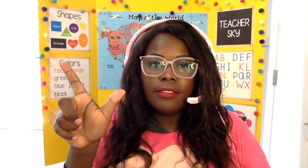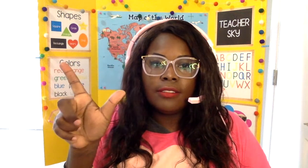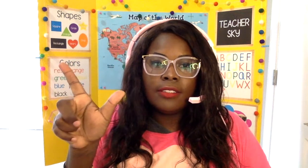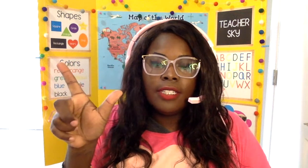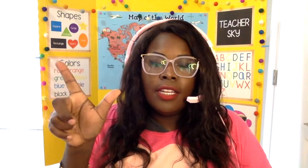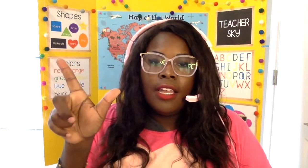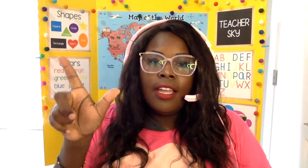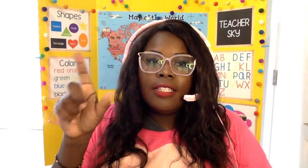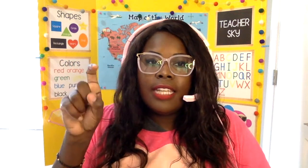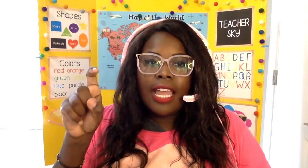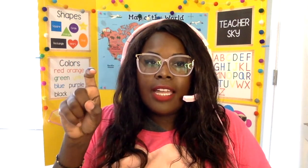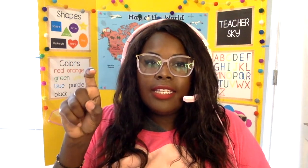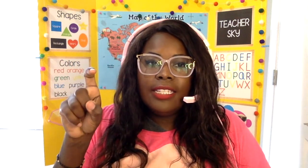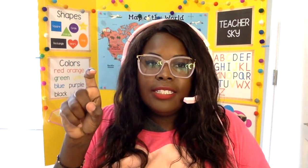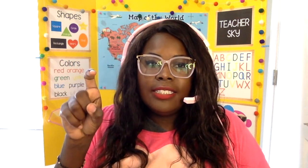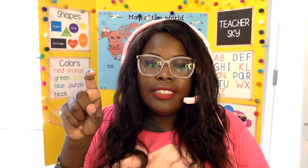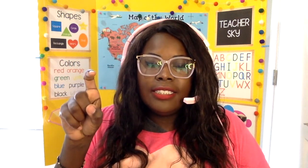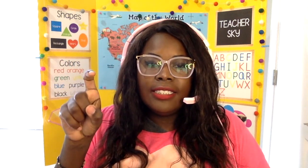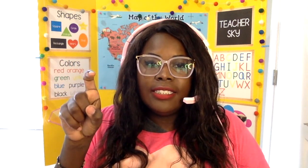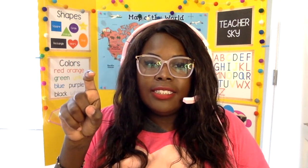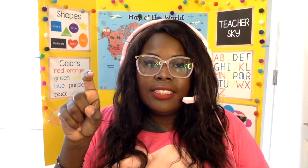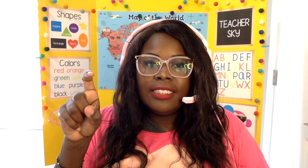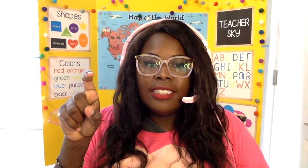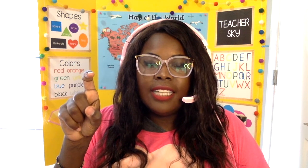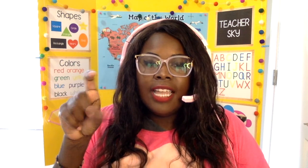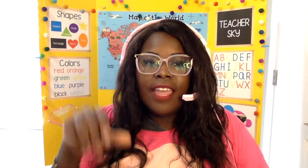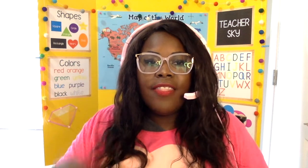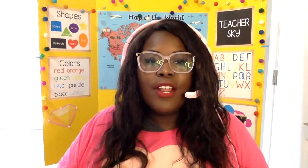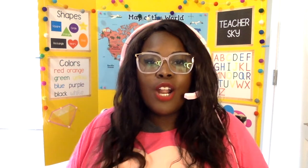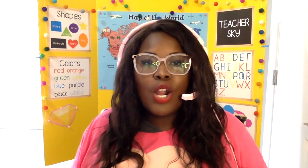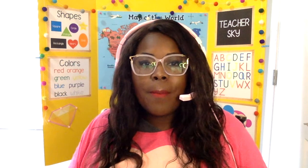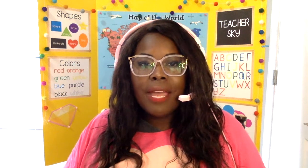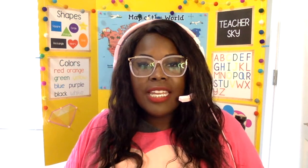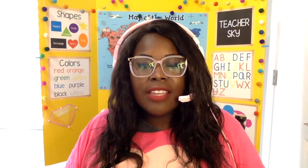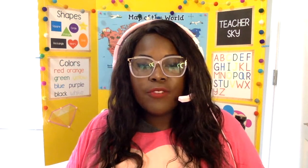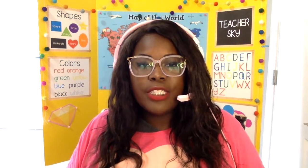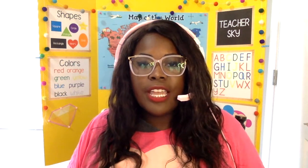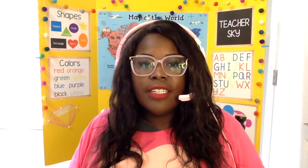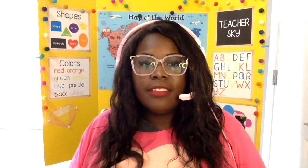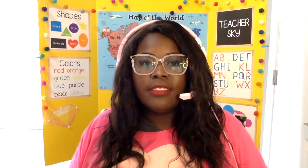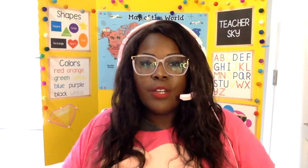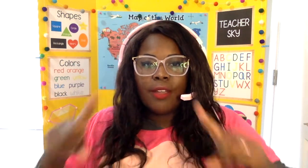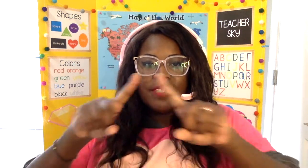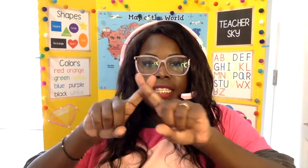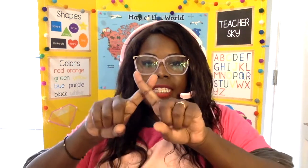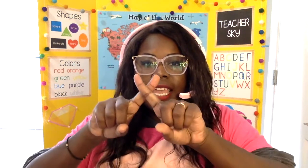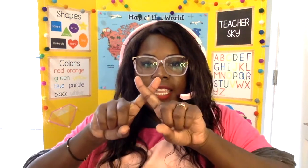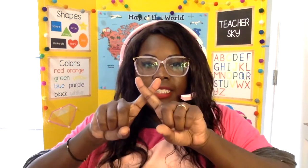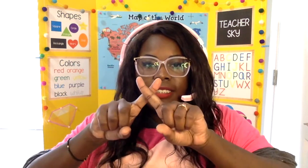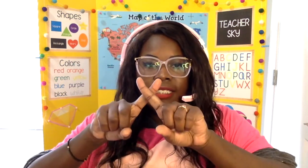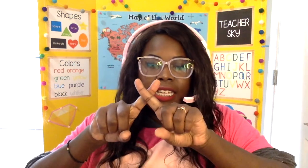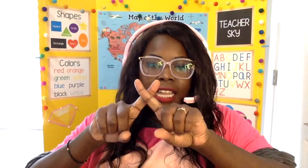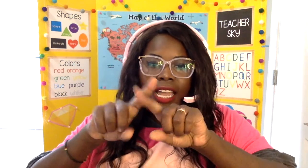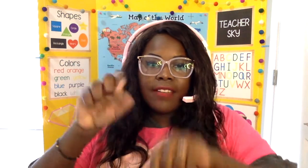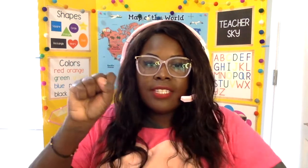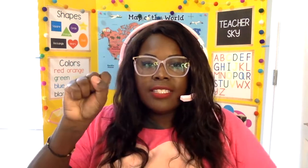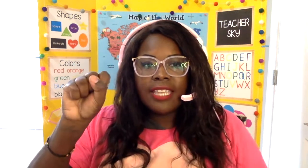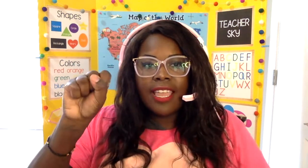eight nine and there are many for ten so I've seen ten I've seen ten